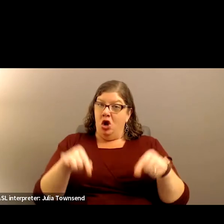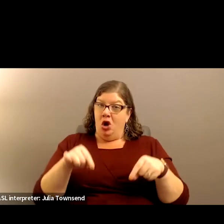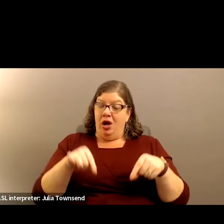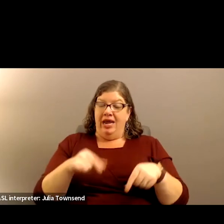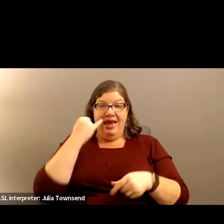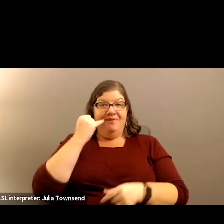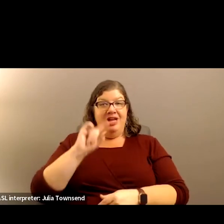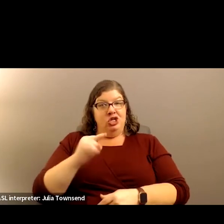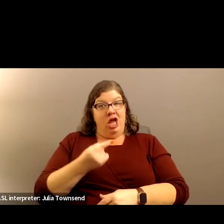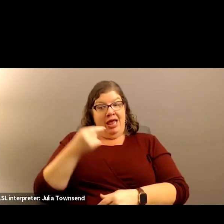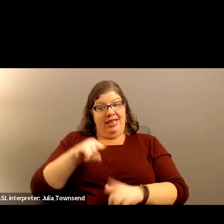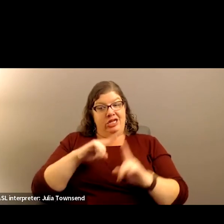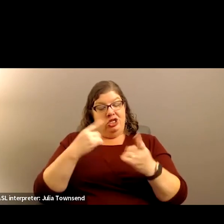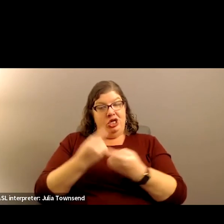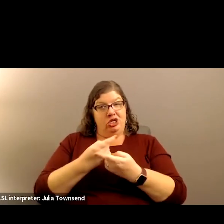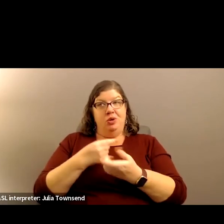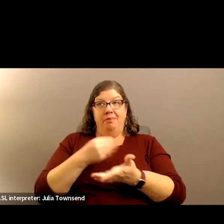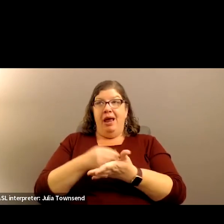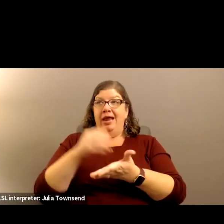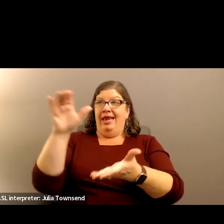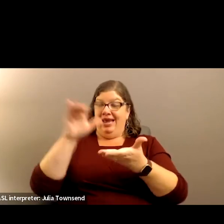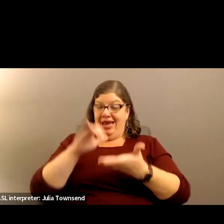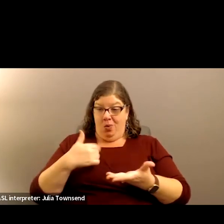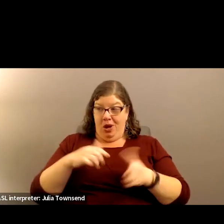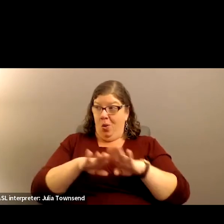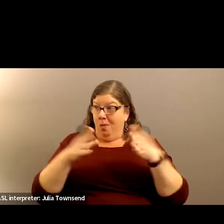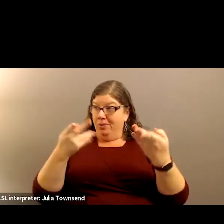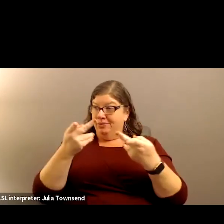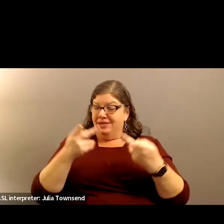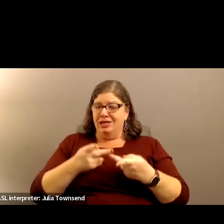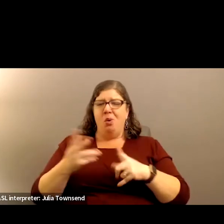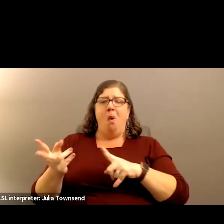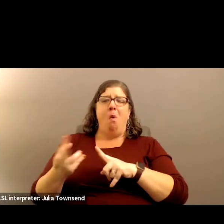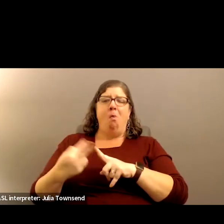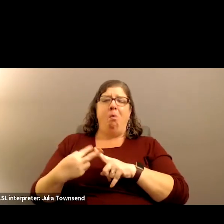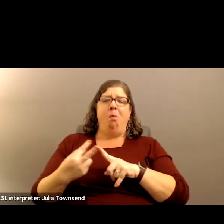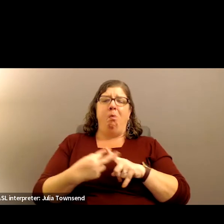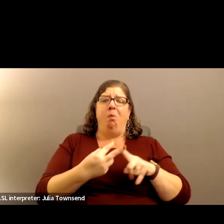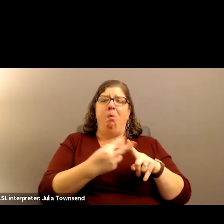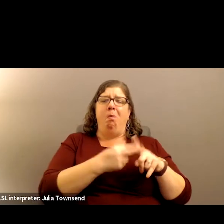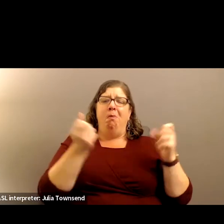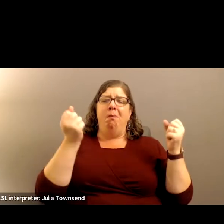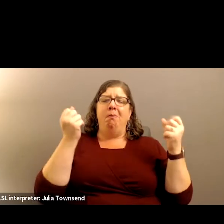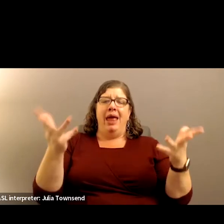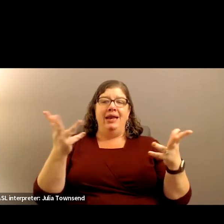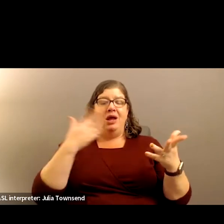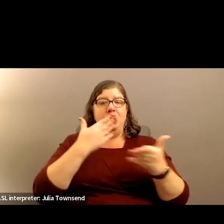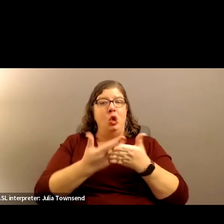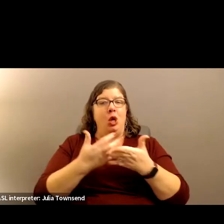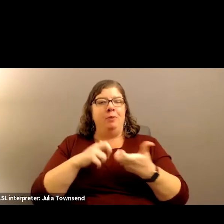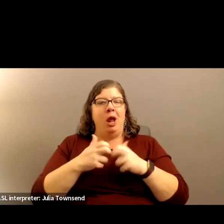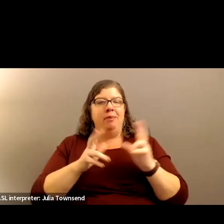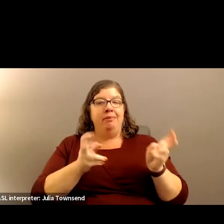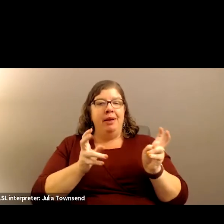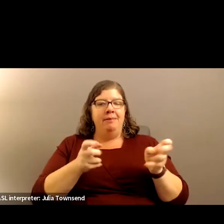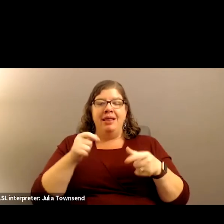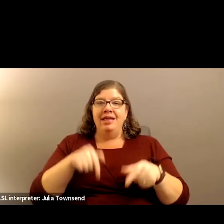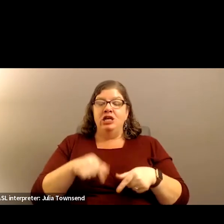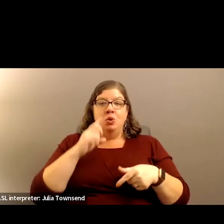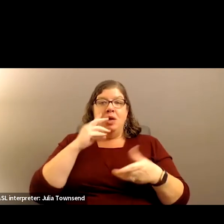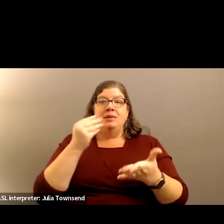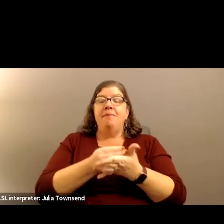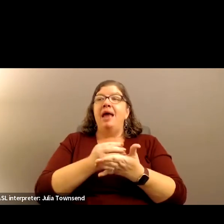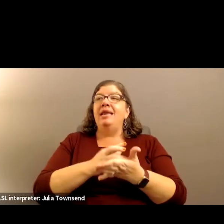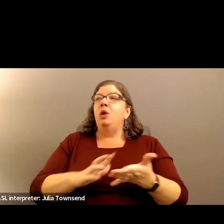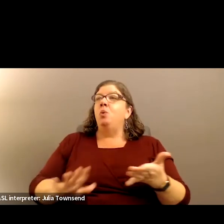just our district getting funding and we were opening positions, no problem. That's a good problem to have. This one was money